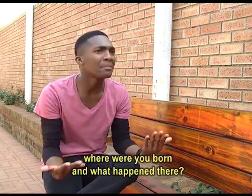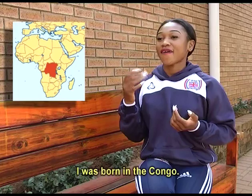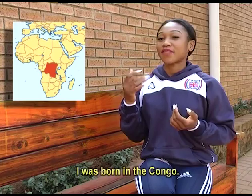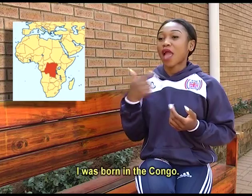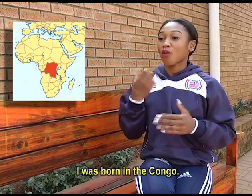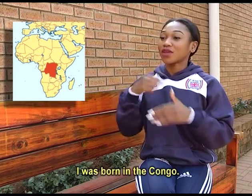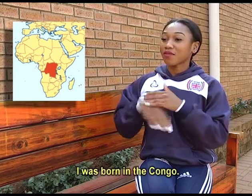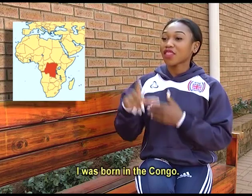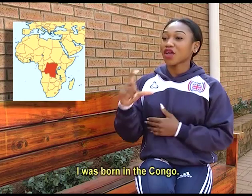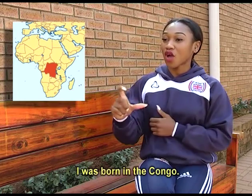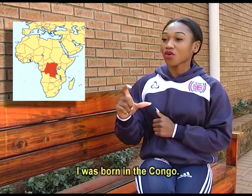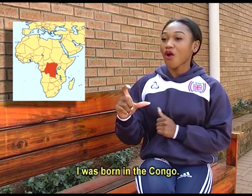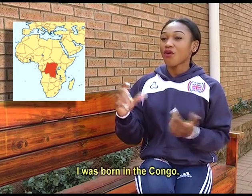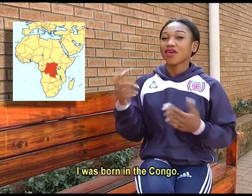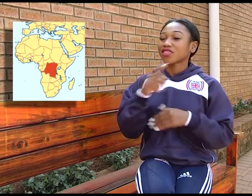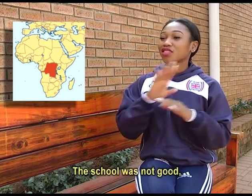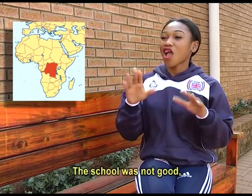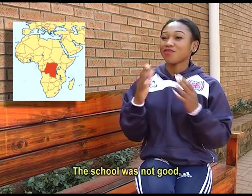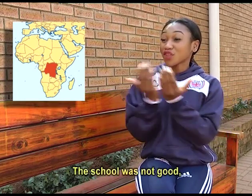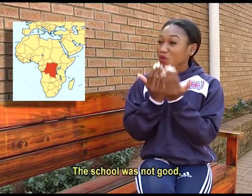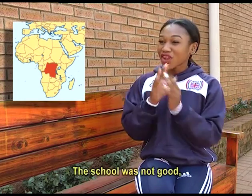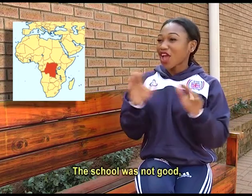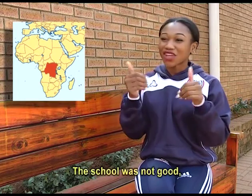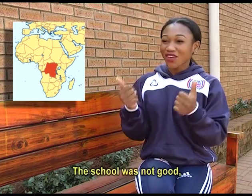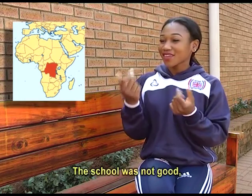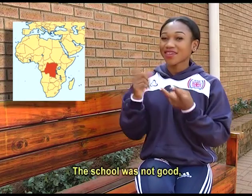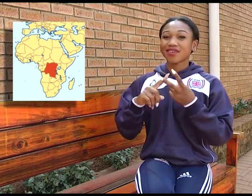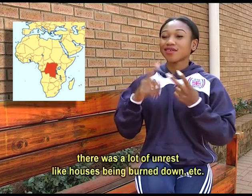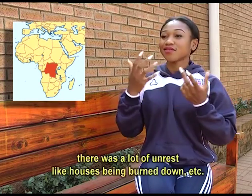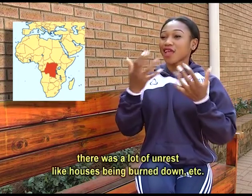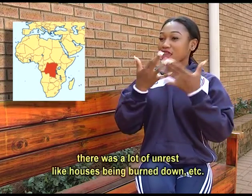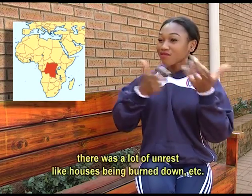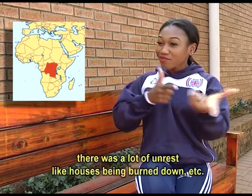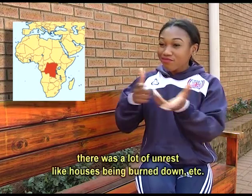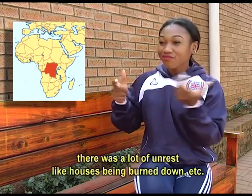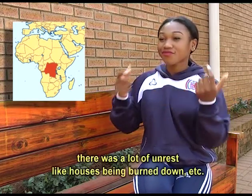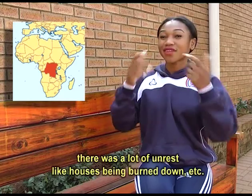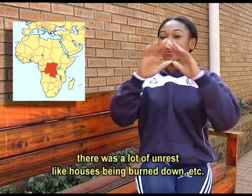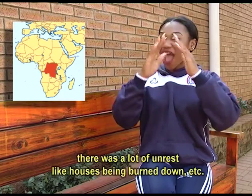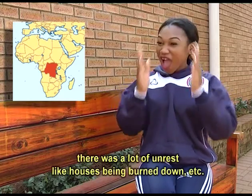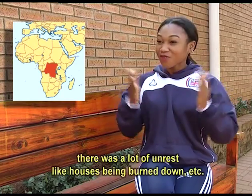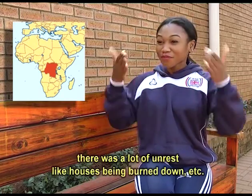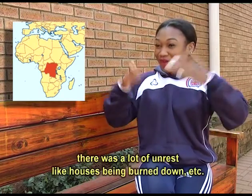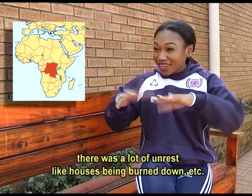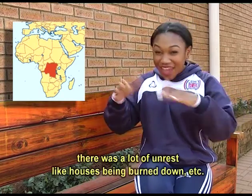I was born in the Congo. The school was not good. There was a lot of unrest like houses being burnt down etc.